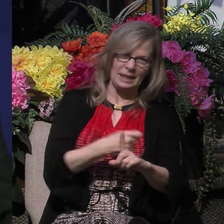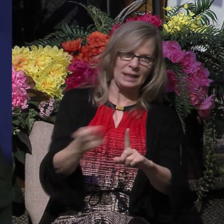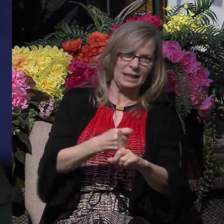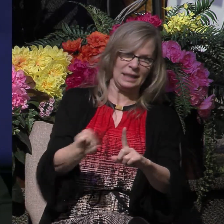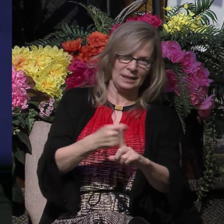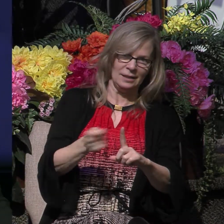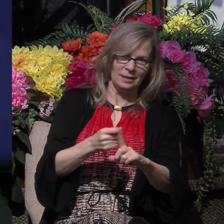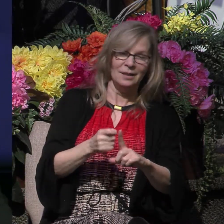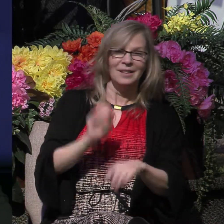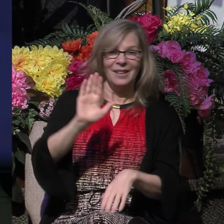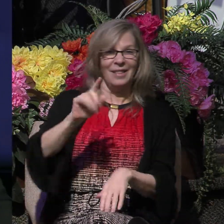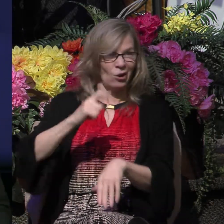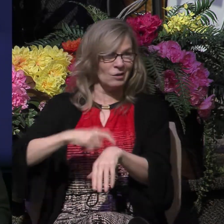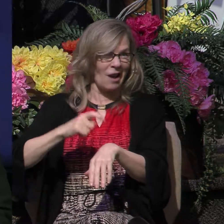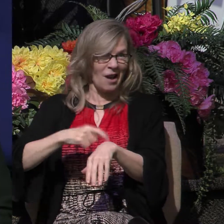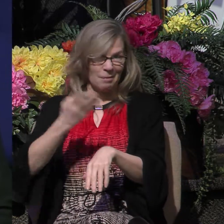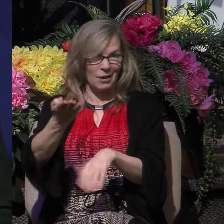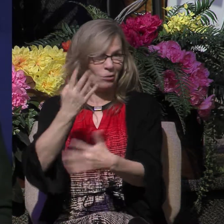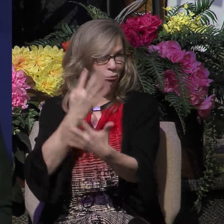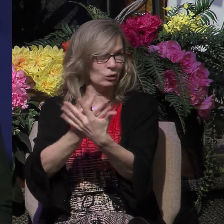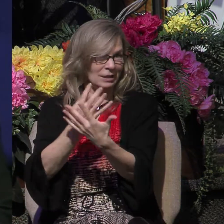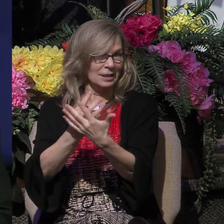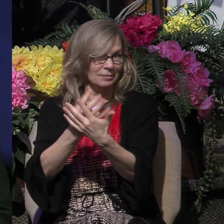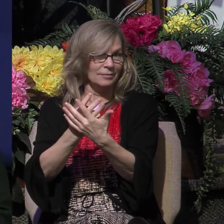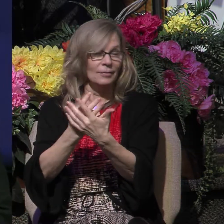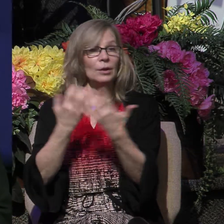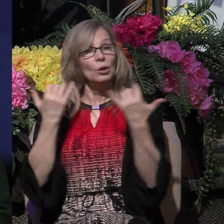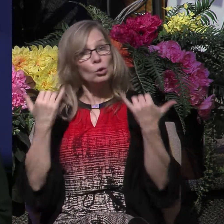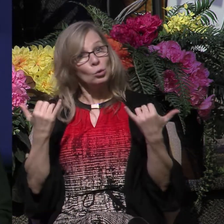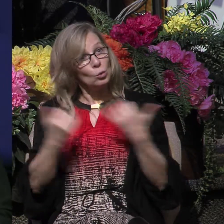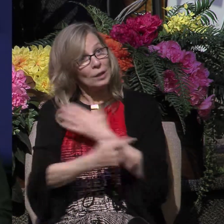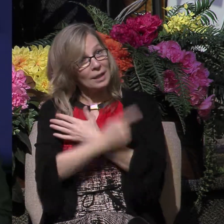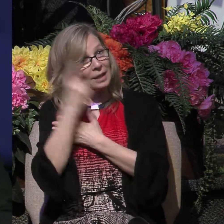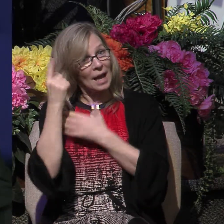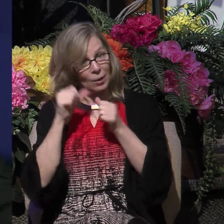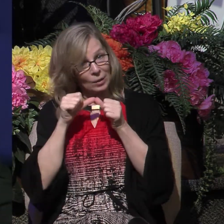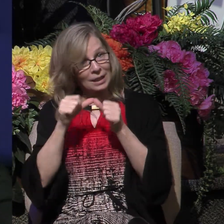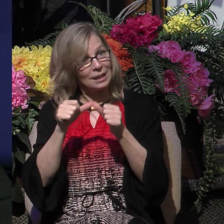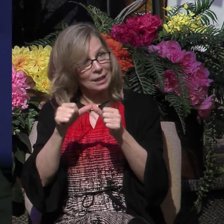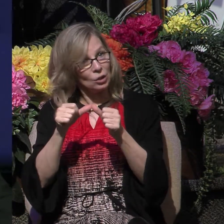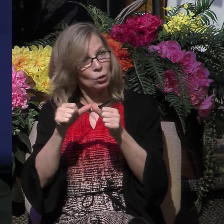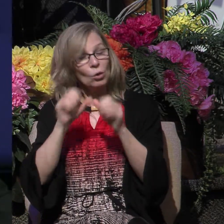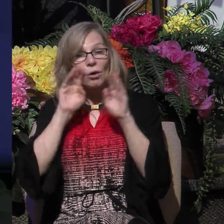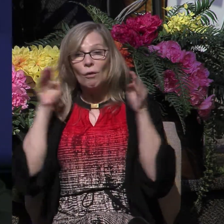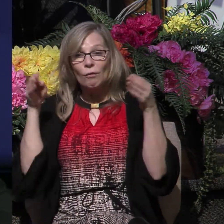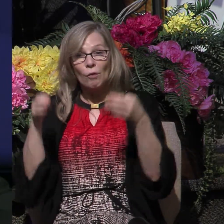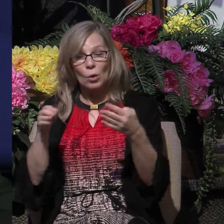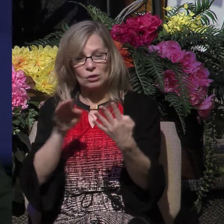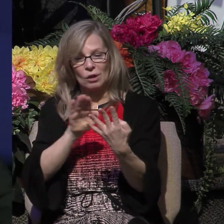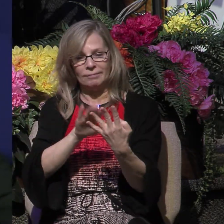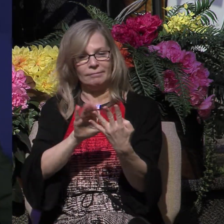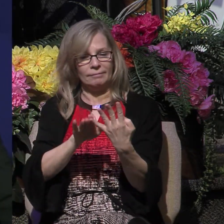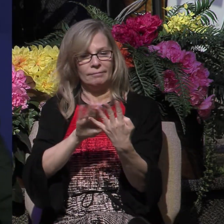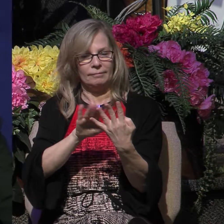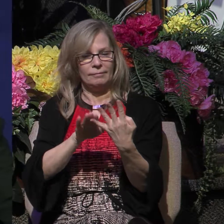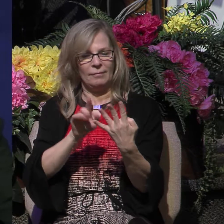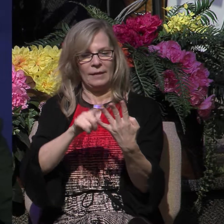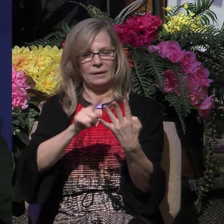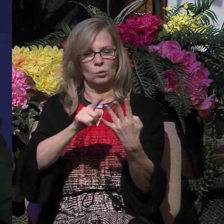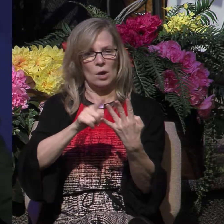time in prison. Today, as we continue Luke's narrative, our focus is on the next two sections, starting with the third one, which